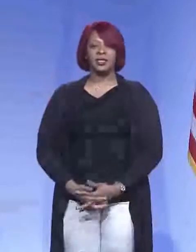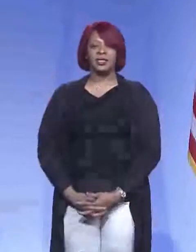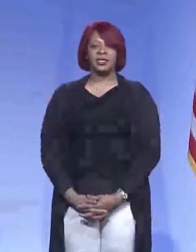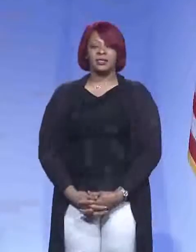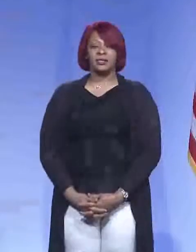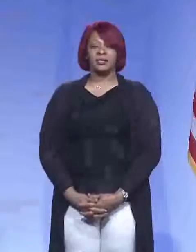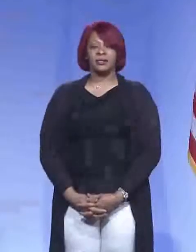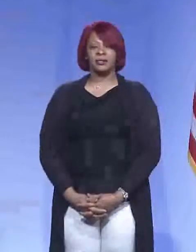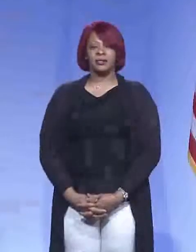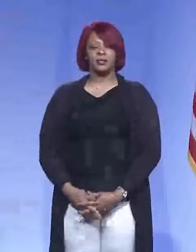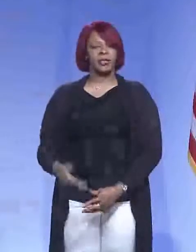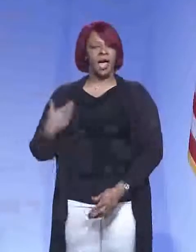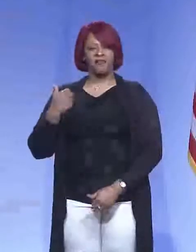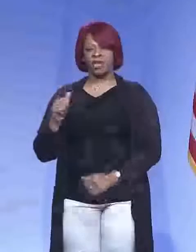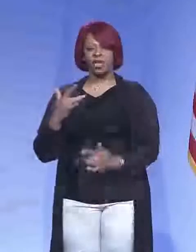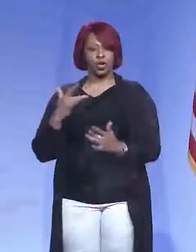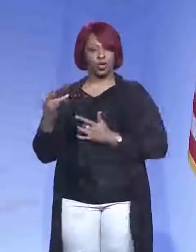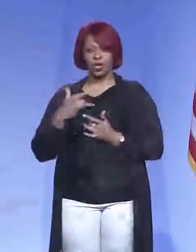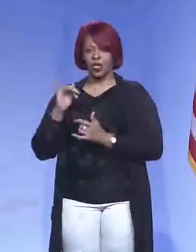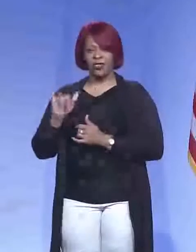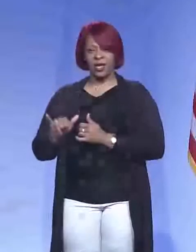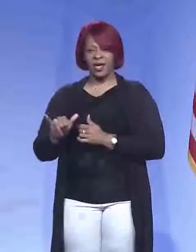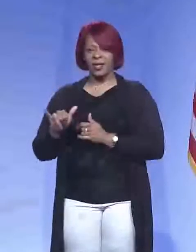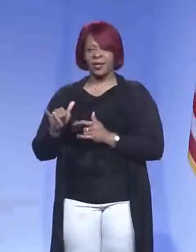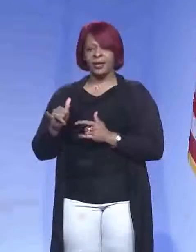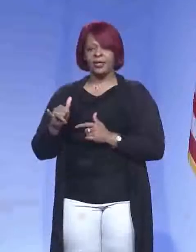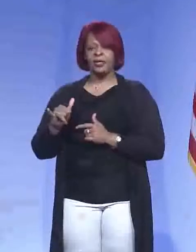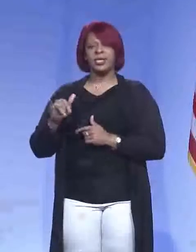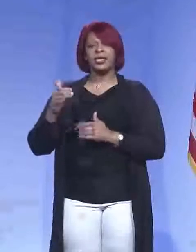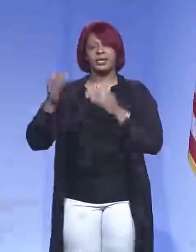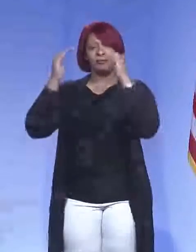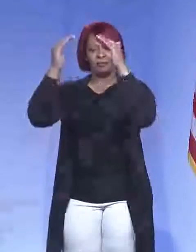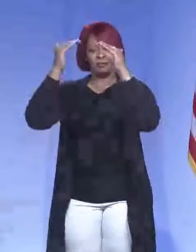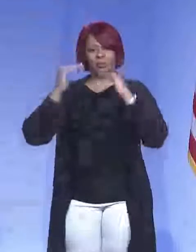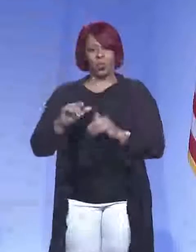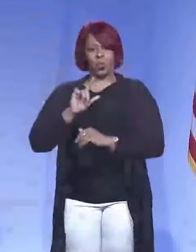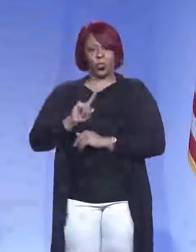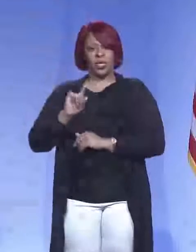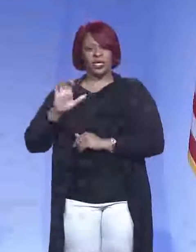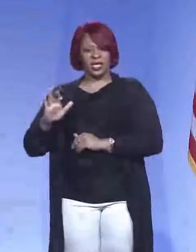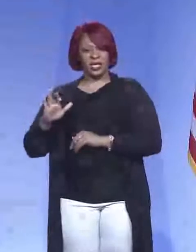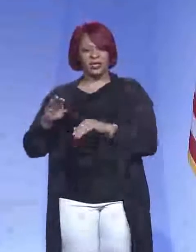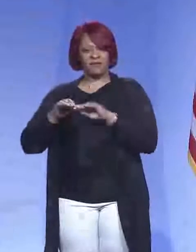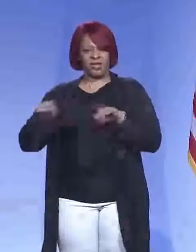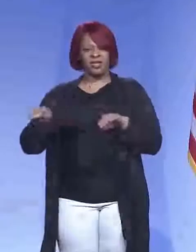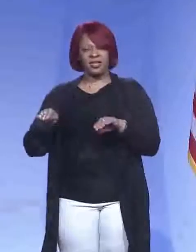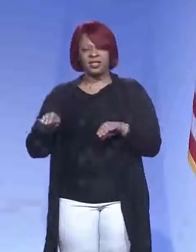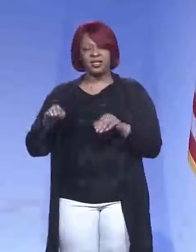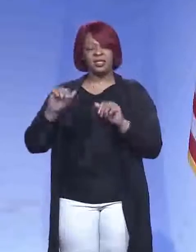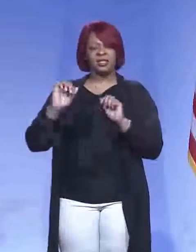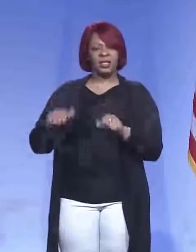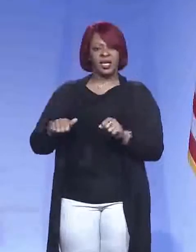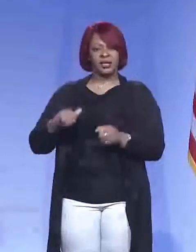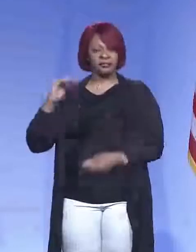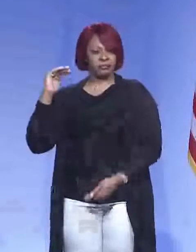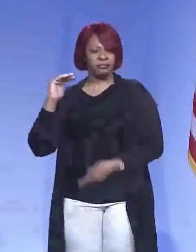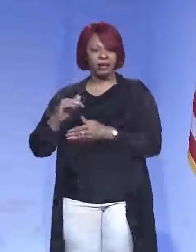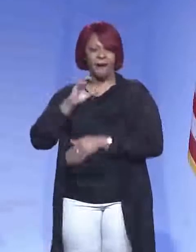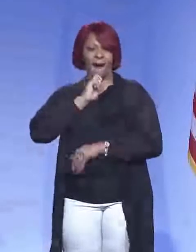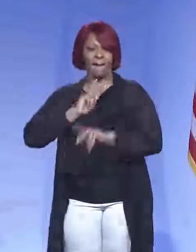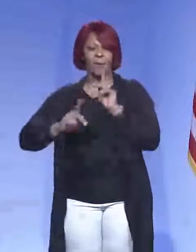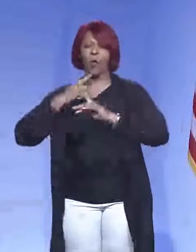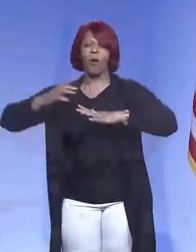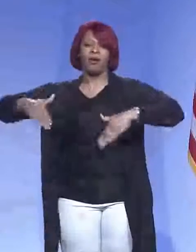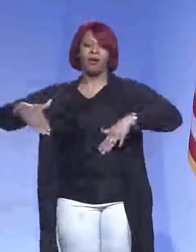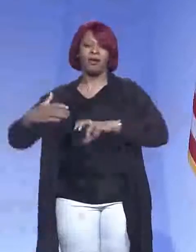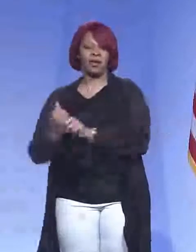Um, do you have any concern that by moving on to the next phase, this could somewhat take away from elderly people who have